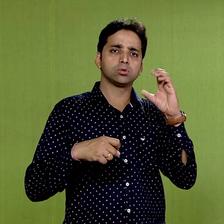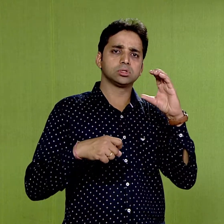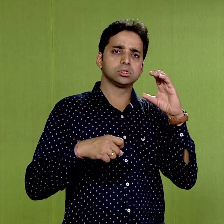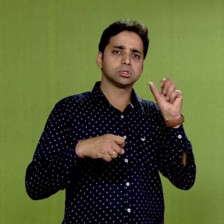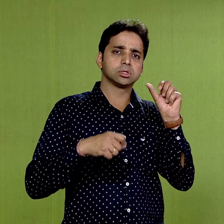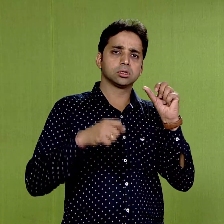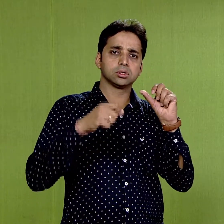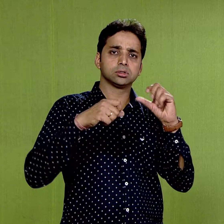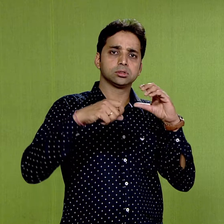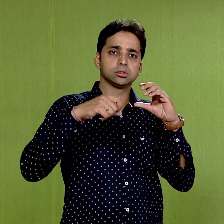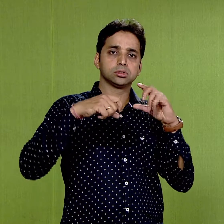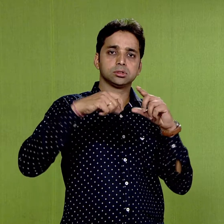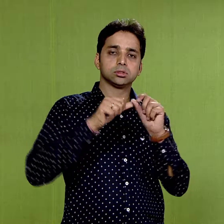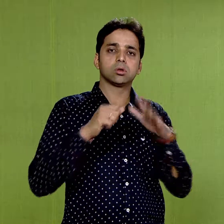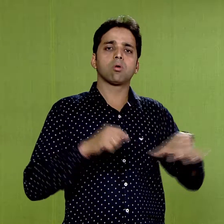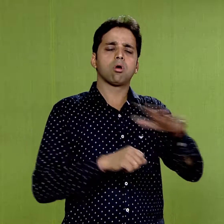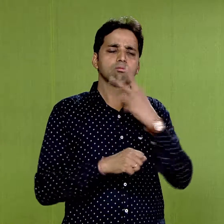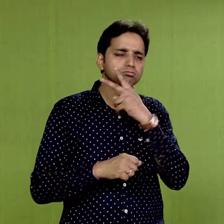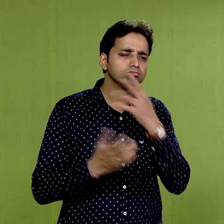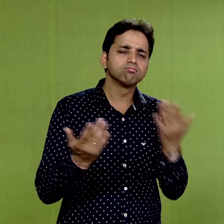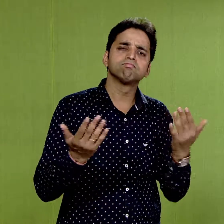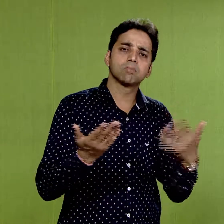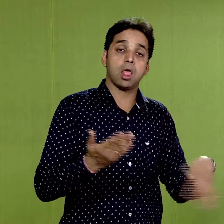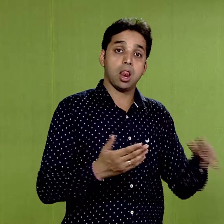the color lapis lazuli.